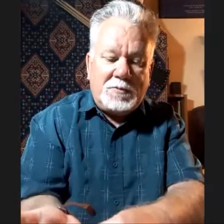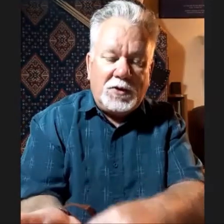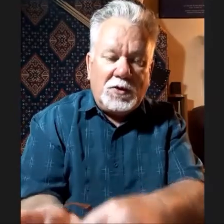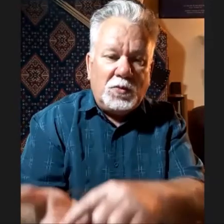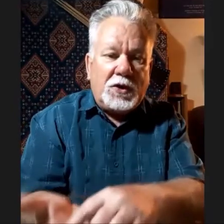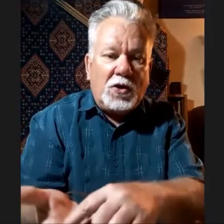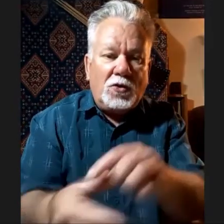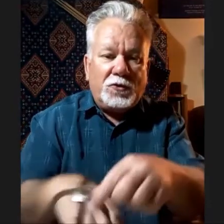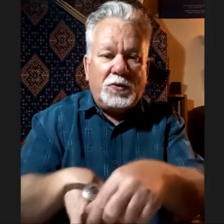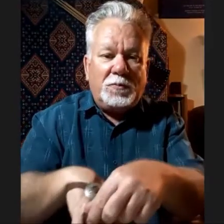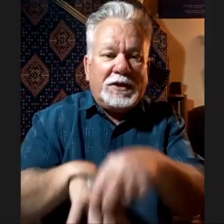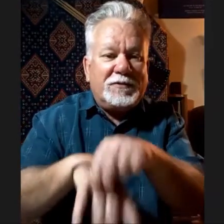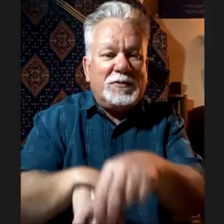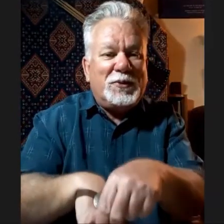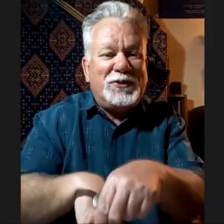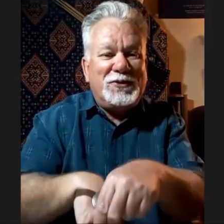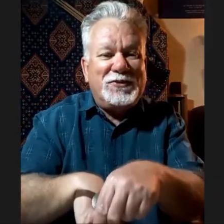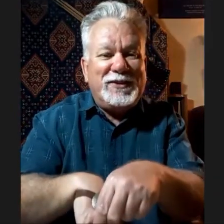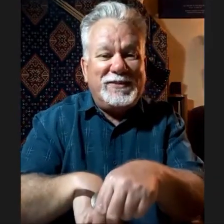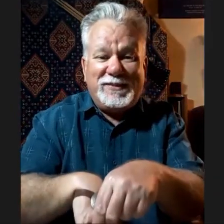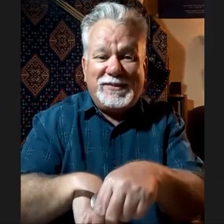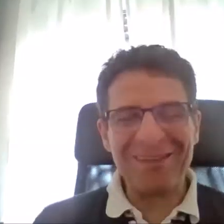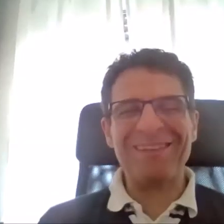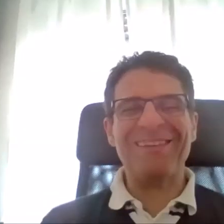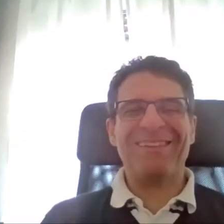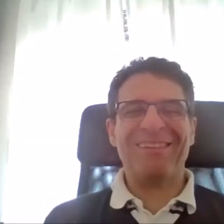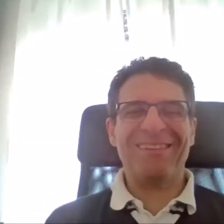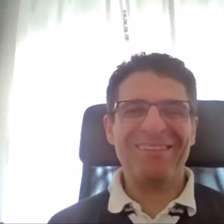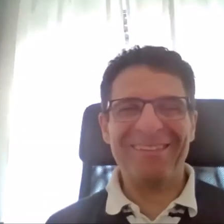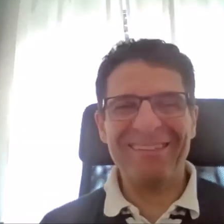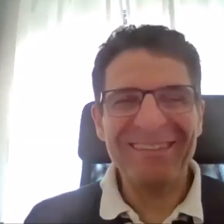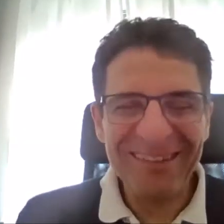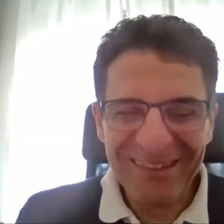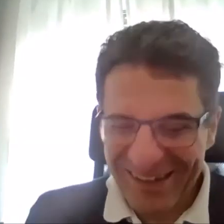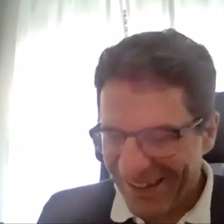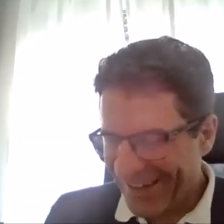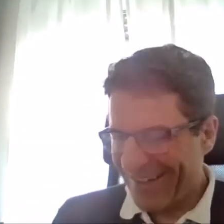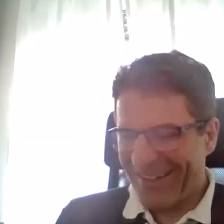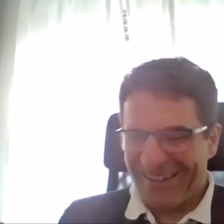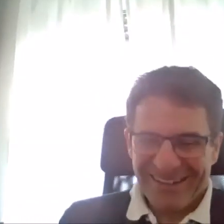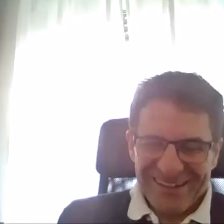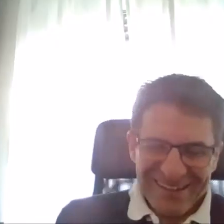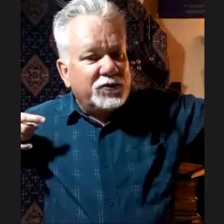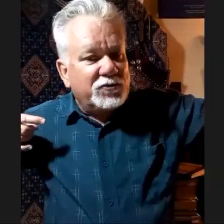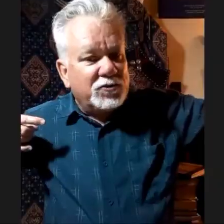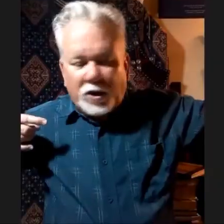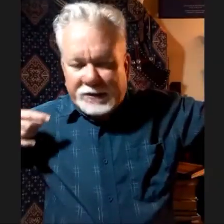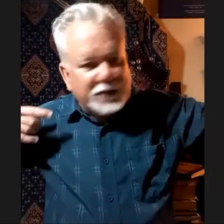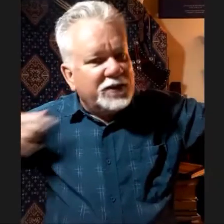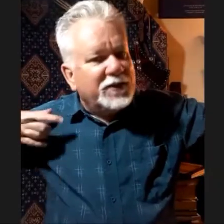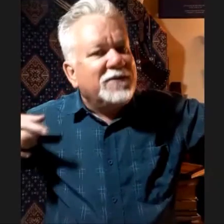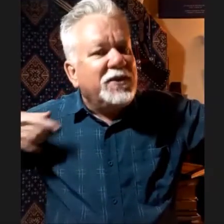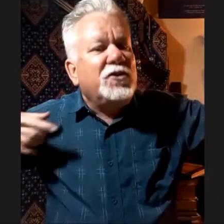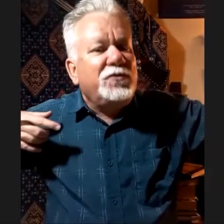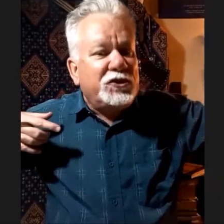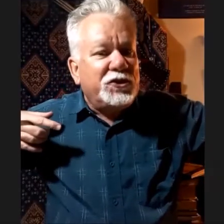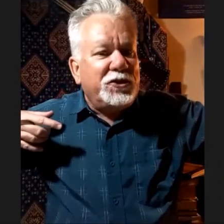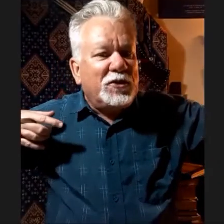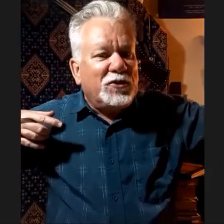with a hole through it big enough to put your two fingers in. And it's quite good for practice drawing. I don't think it's any good for shooting because